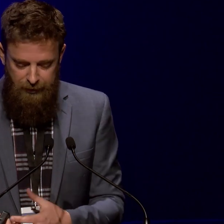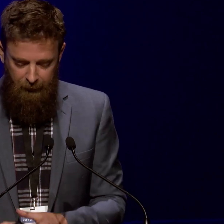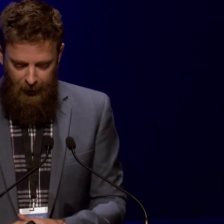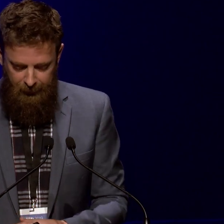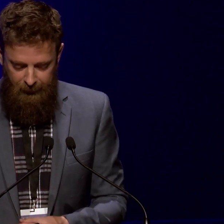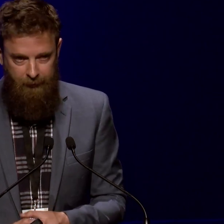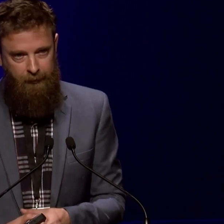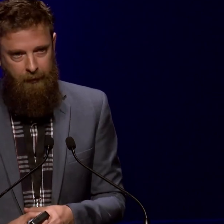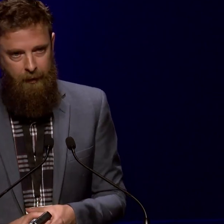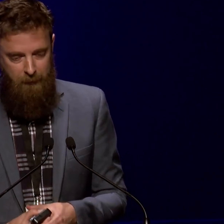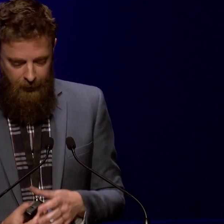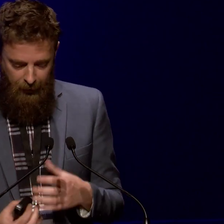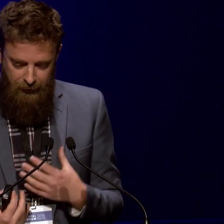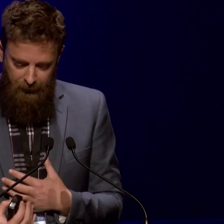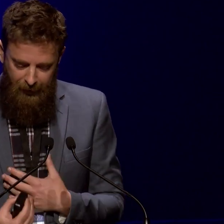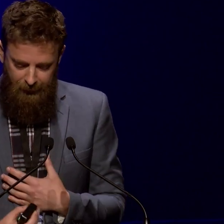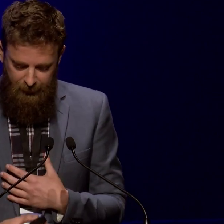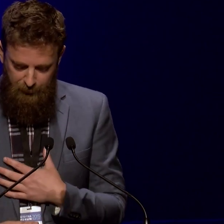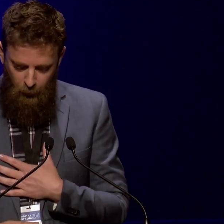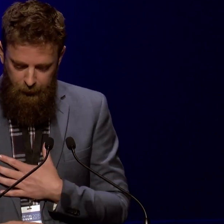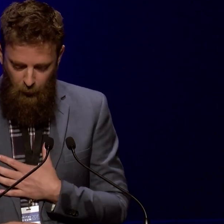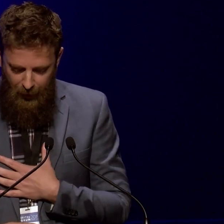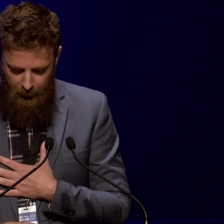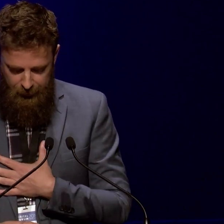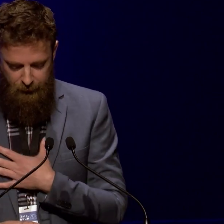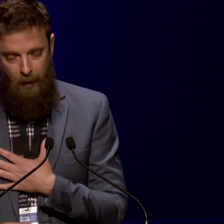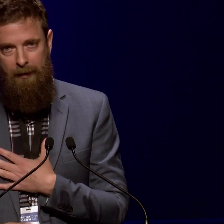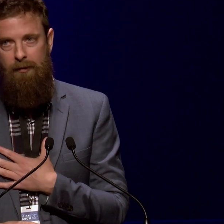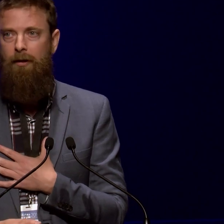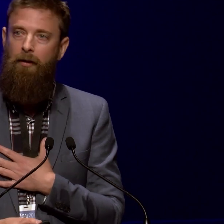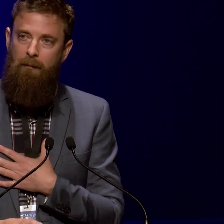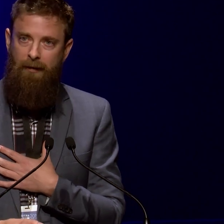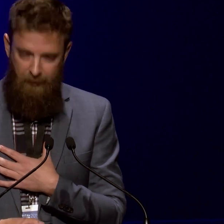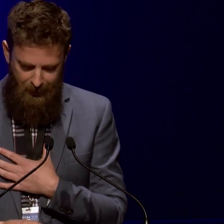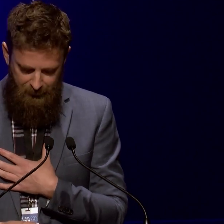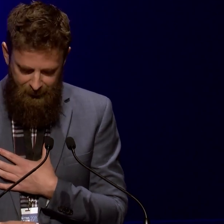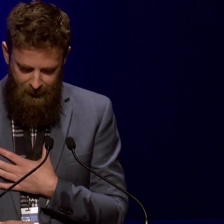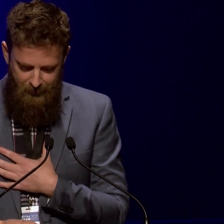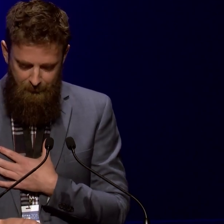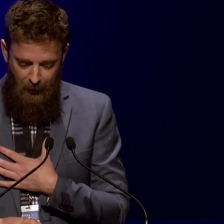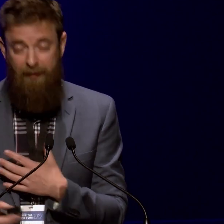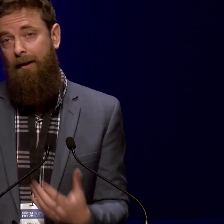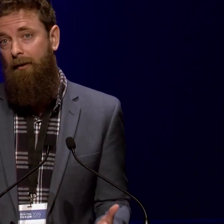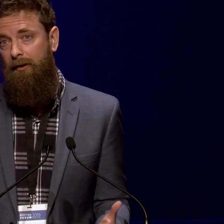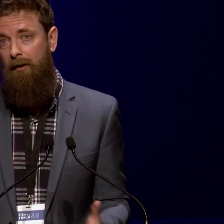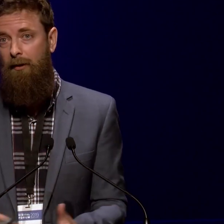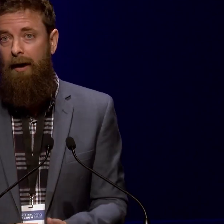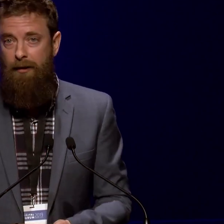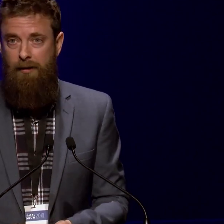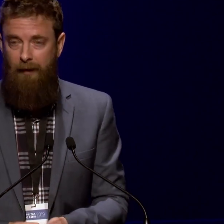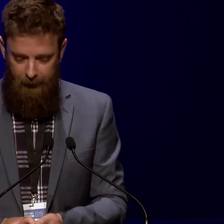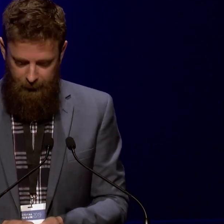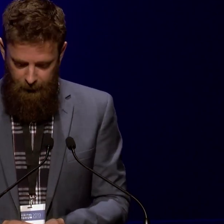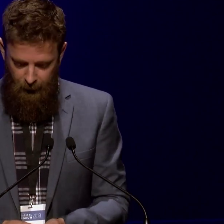Then there are general atlases. A general atlas explores a wide range of topics through different thematic maps, and we set out to